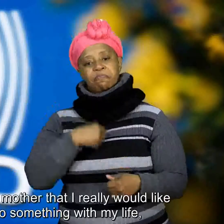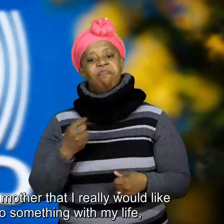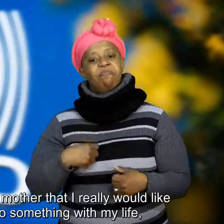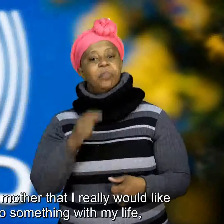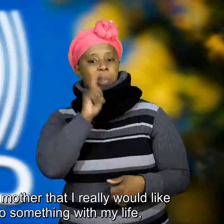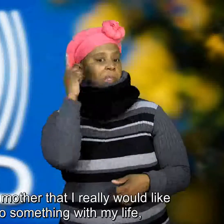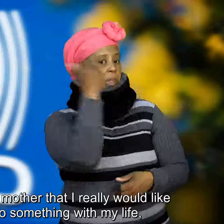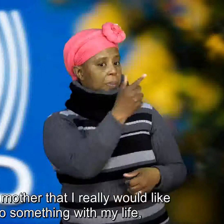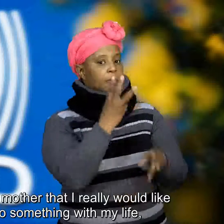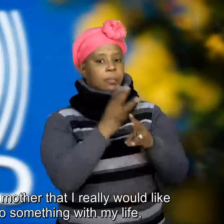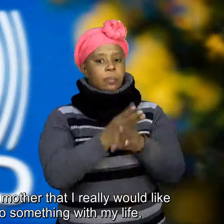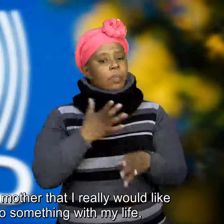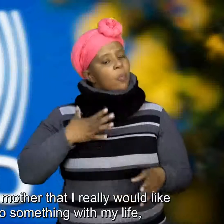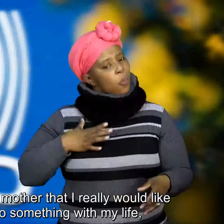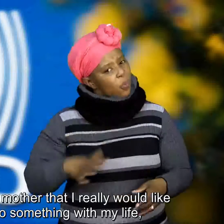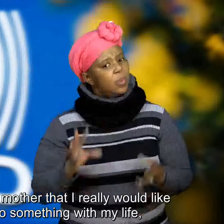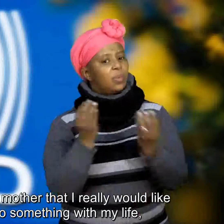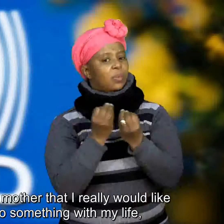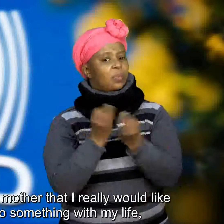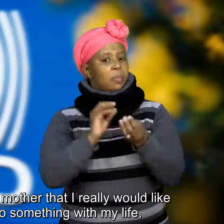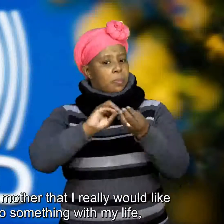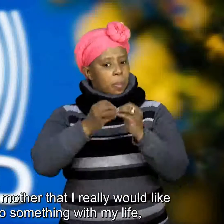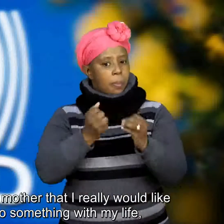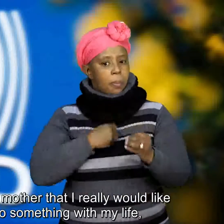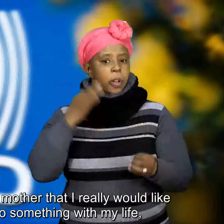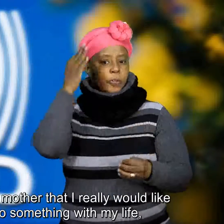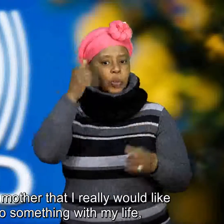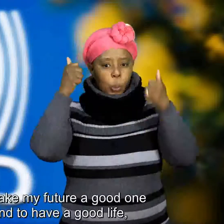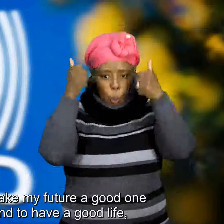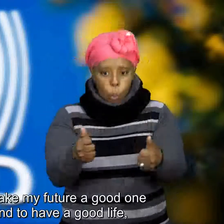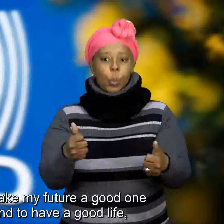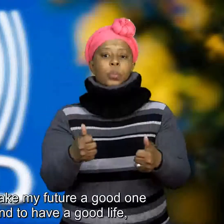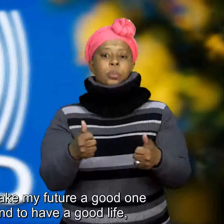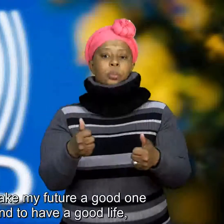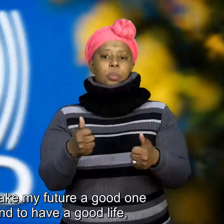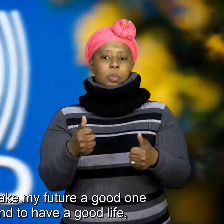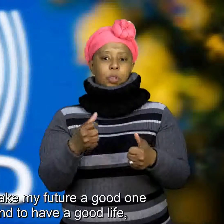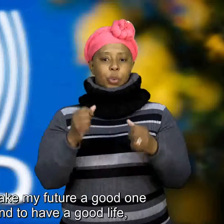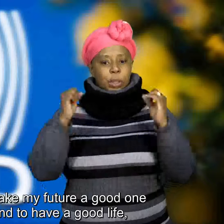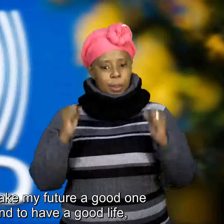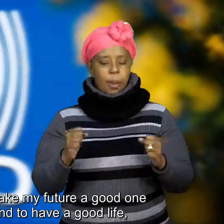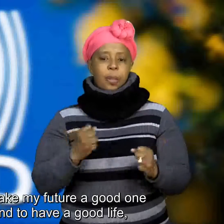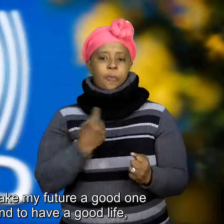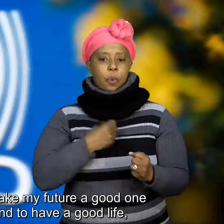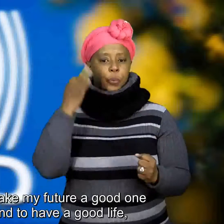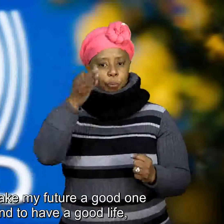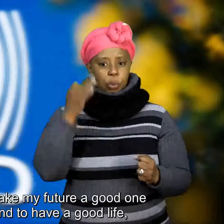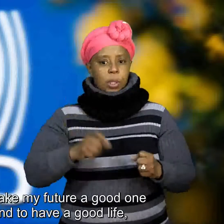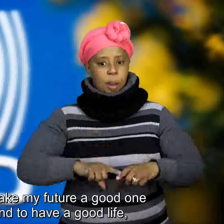I told my mother that I really would like to do something with my life to make my future a good one and to